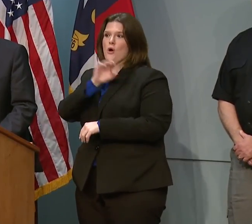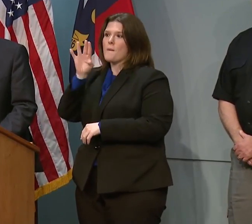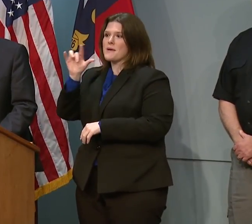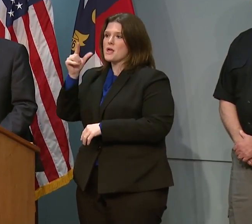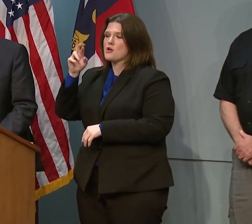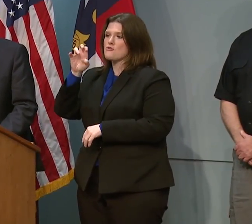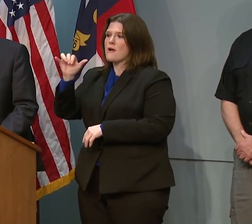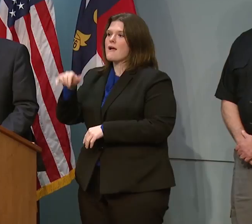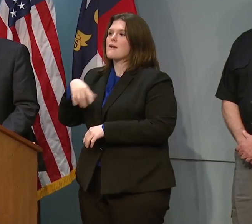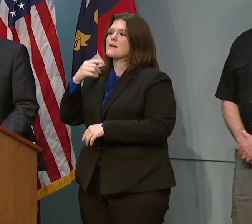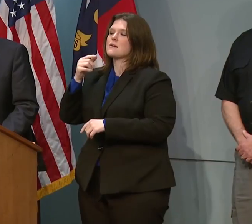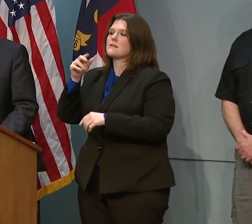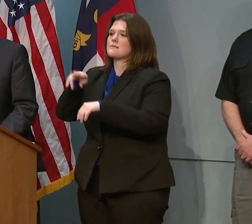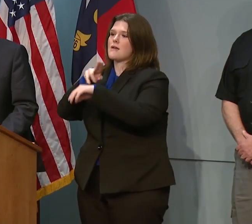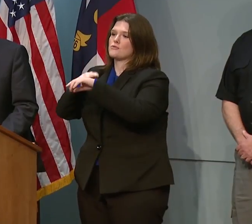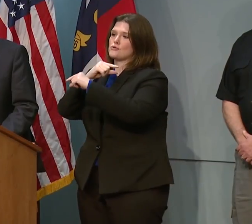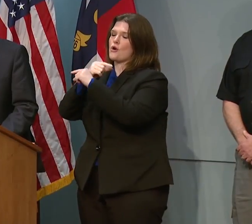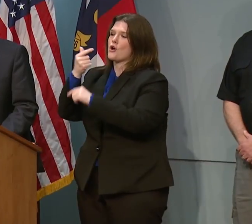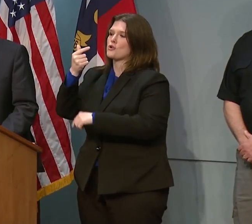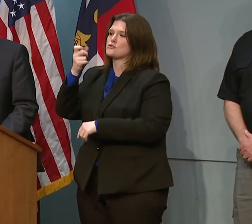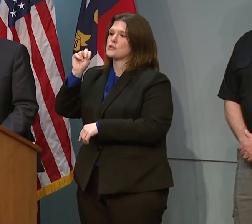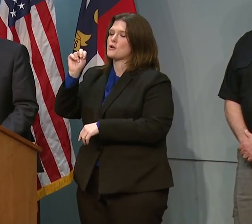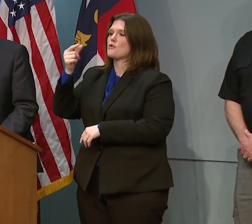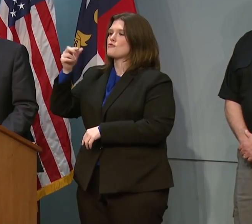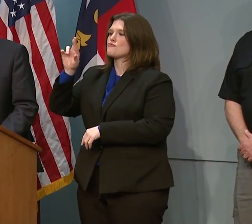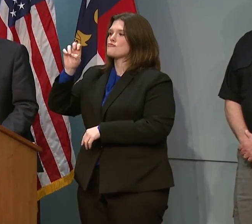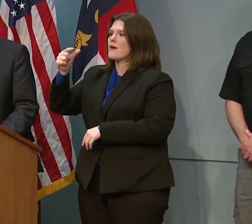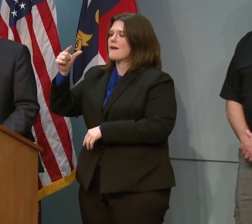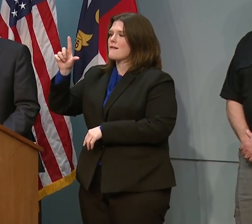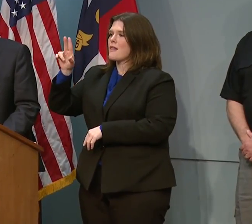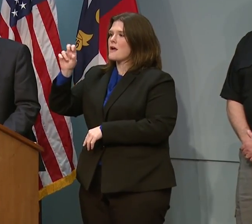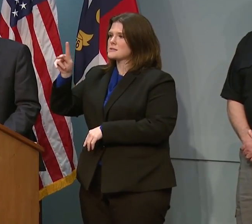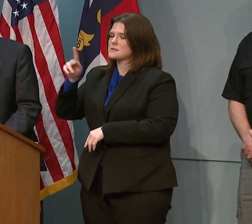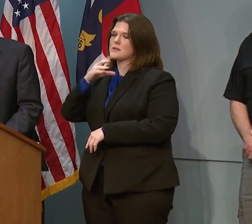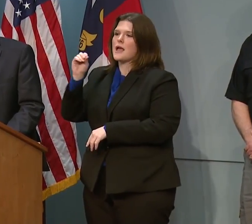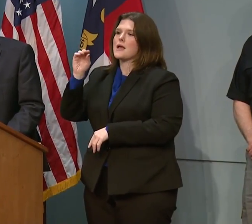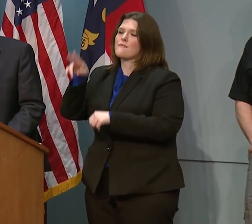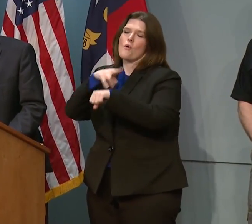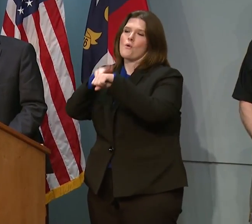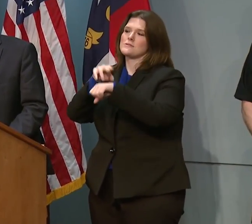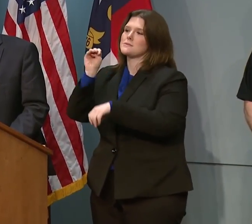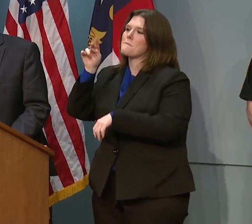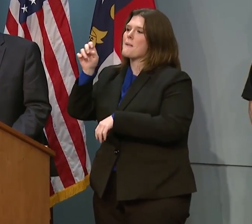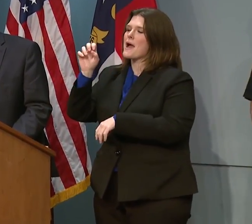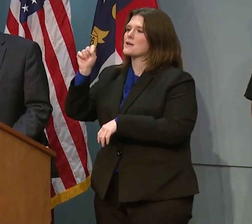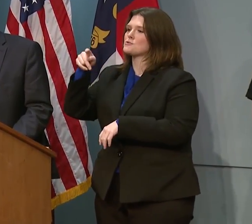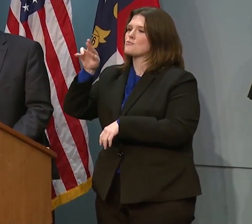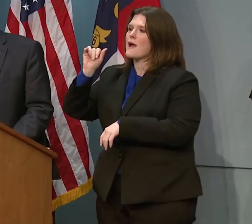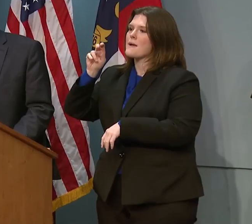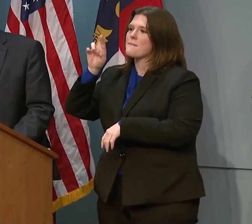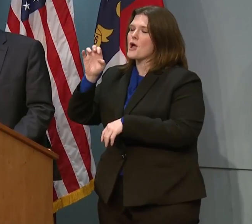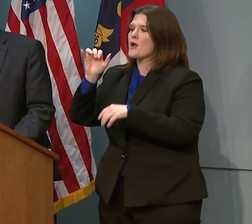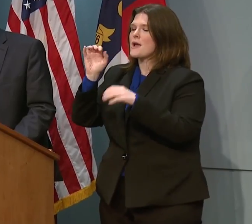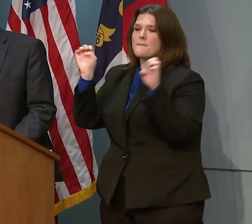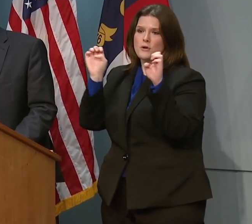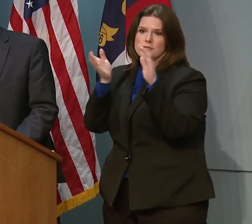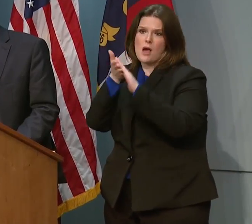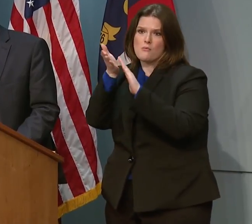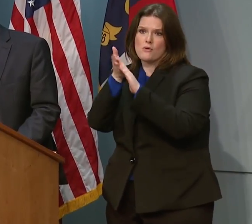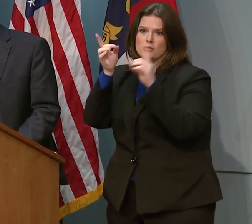National Guard General Greg Glusk, and, of course, Mike Sprayberry, our Emergency Operations Director.